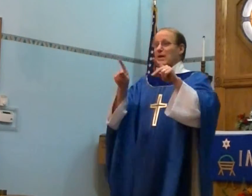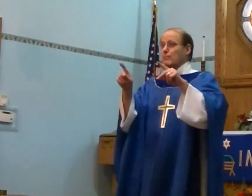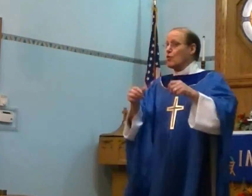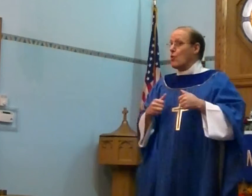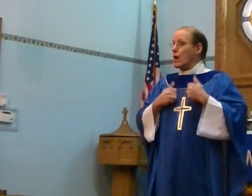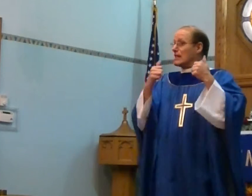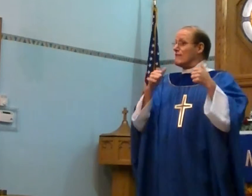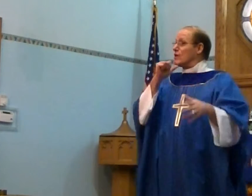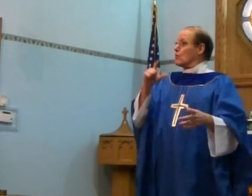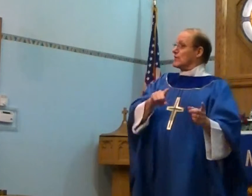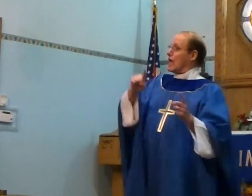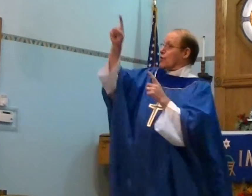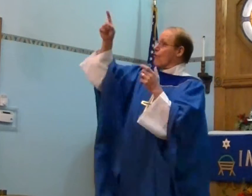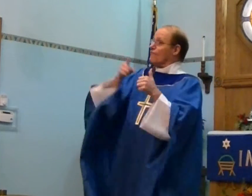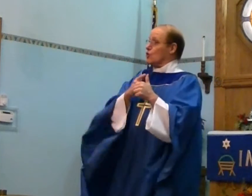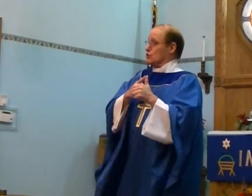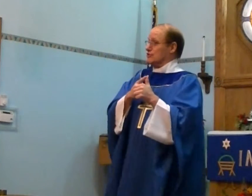people who are living will not go first